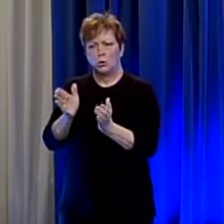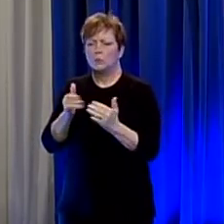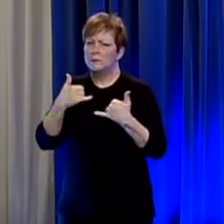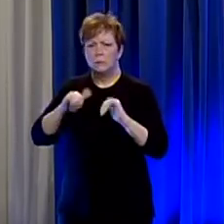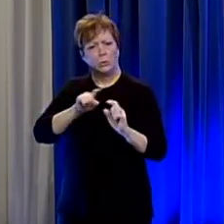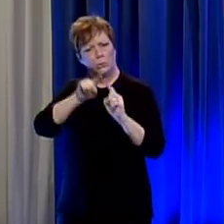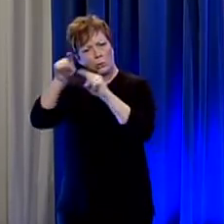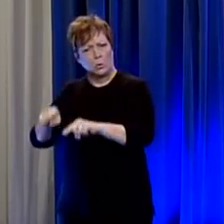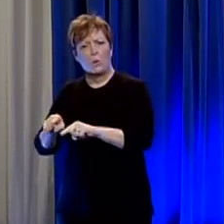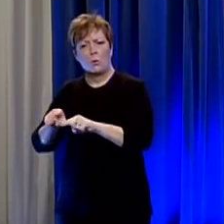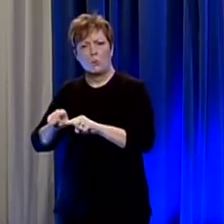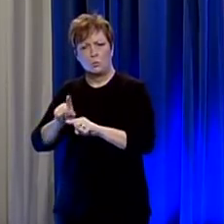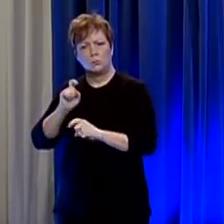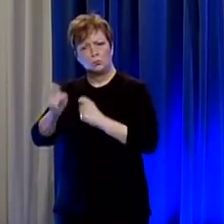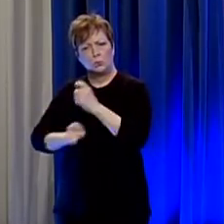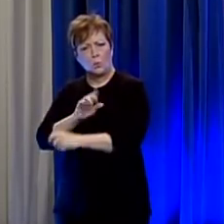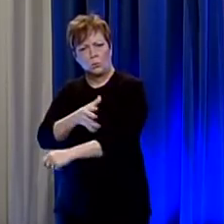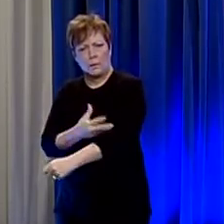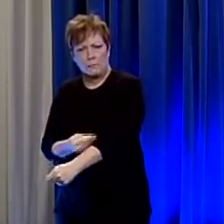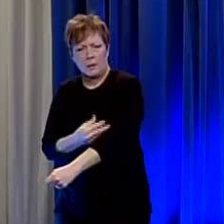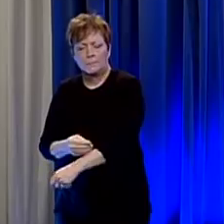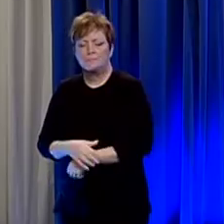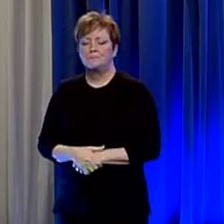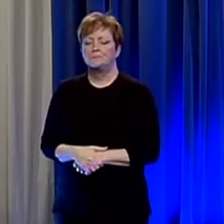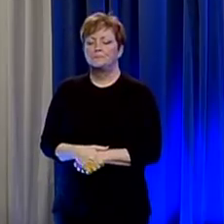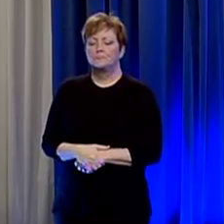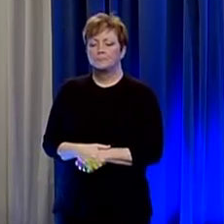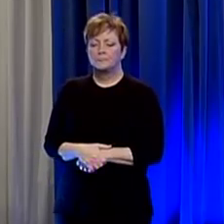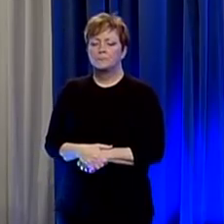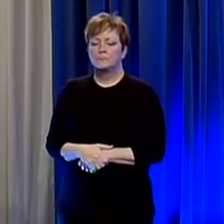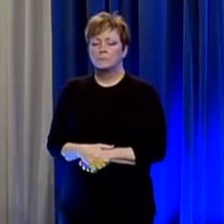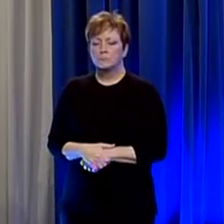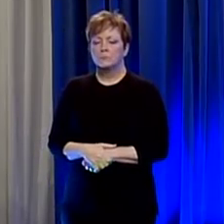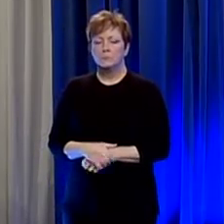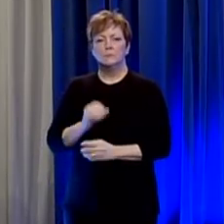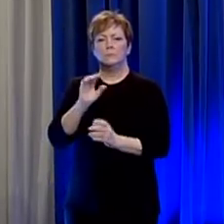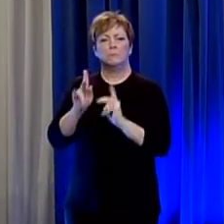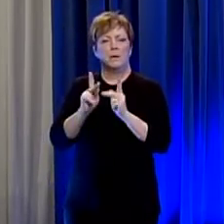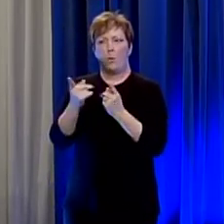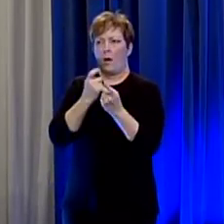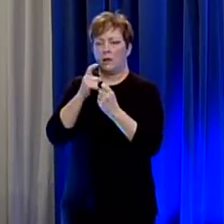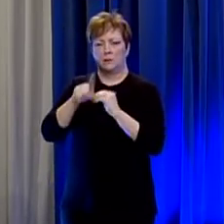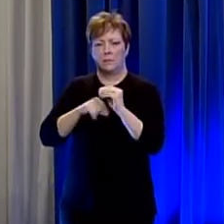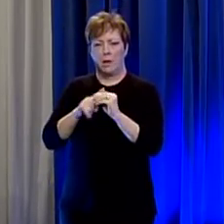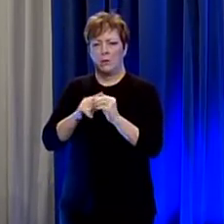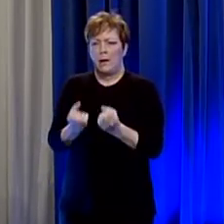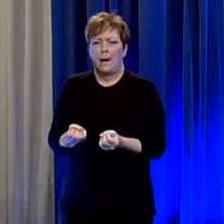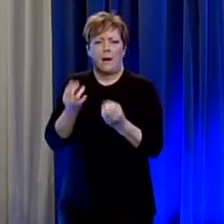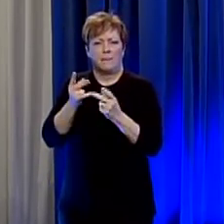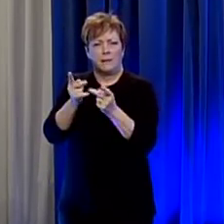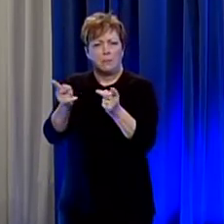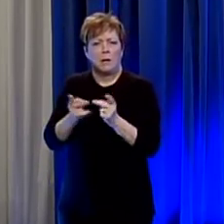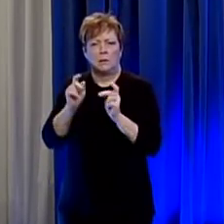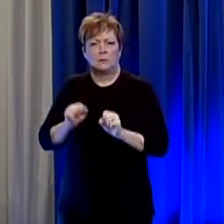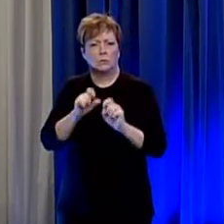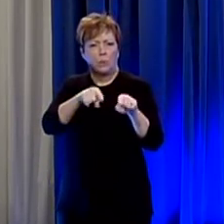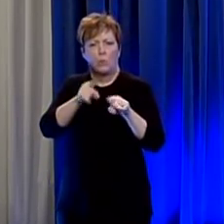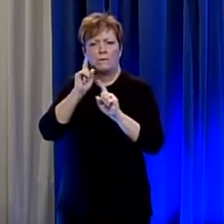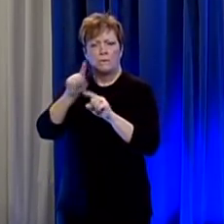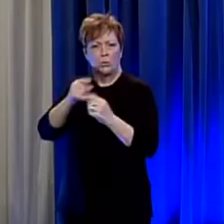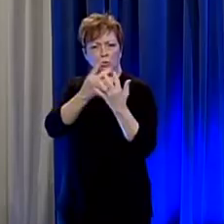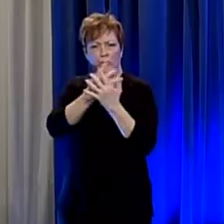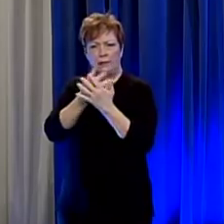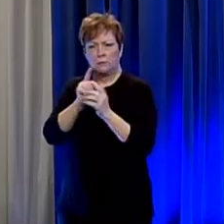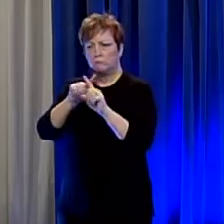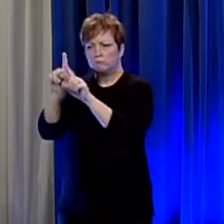continue to do that we get a number of questions about the site of screening tests screening locations in different